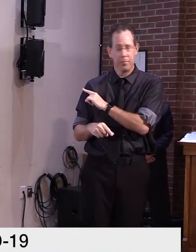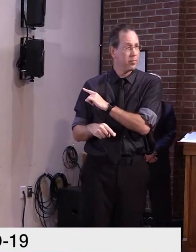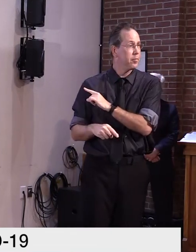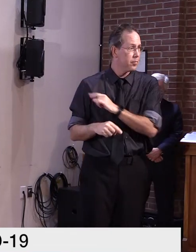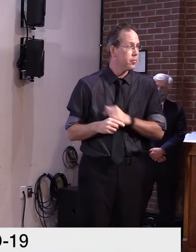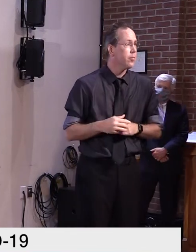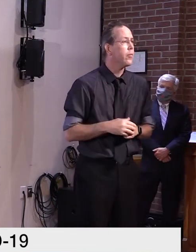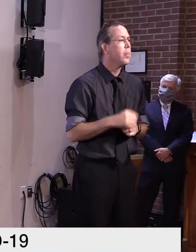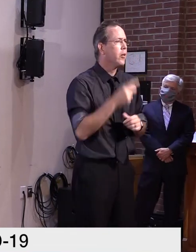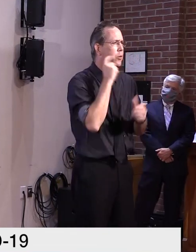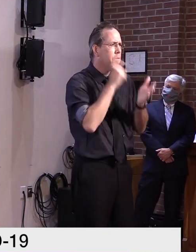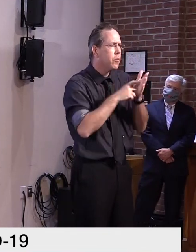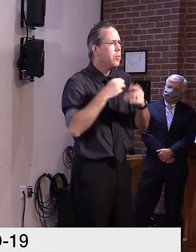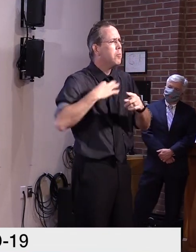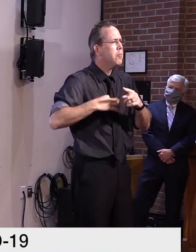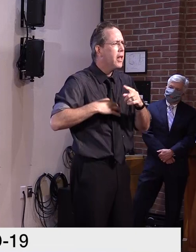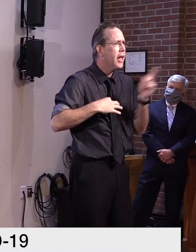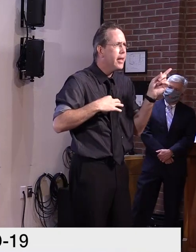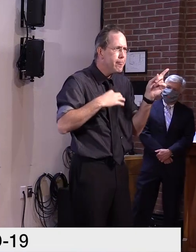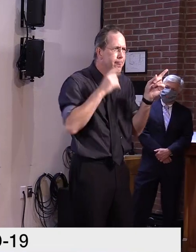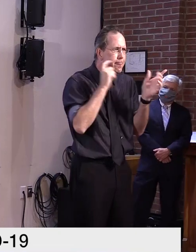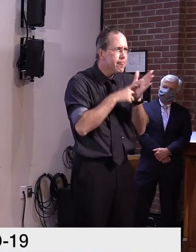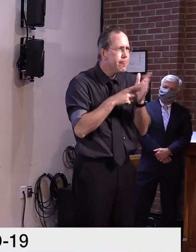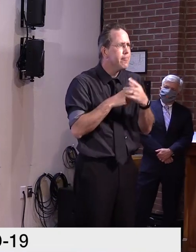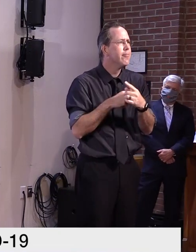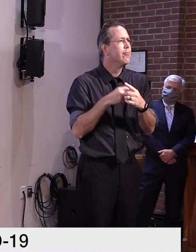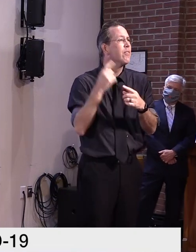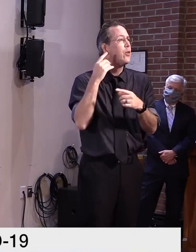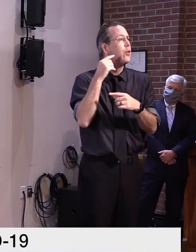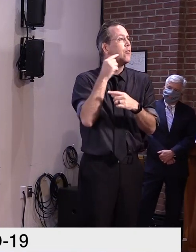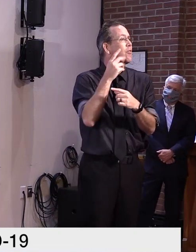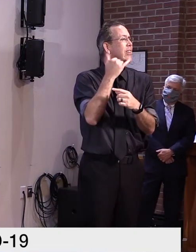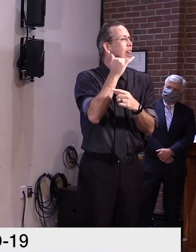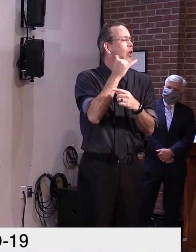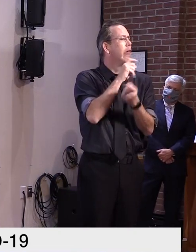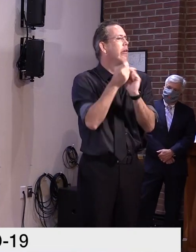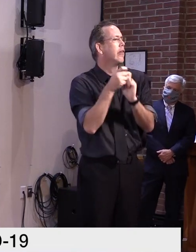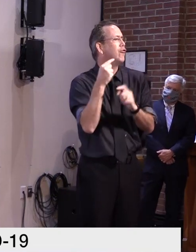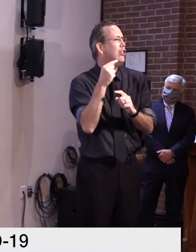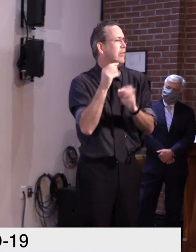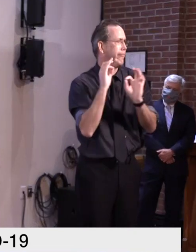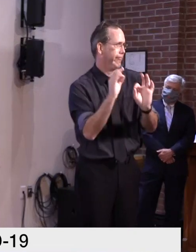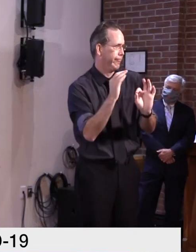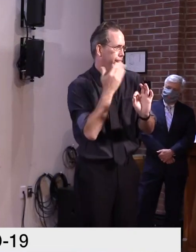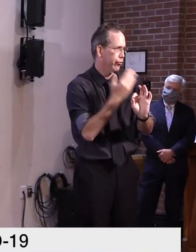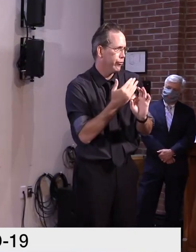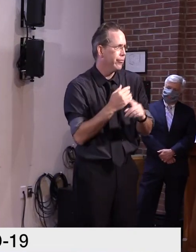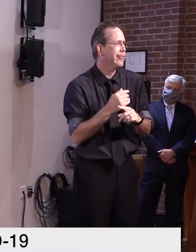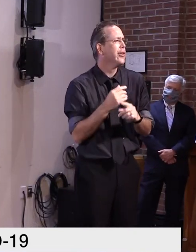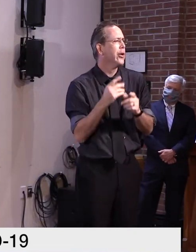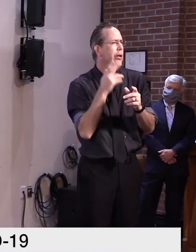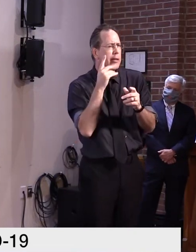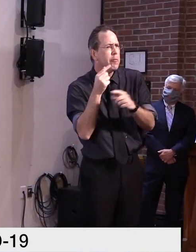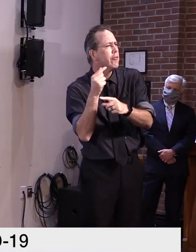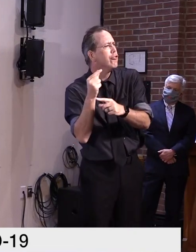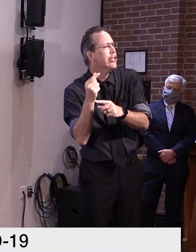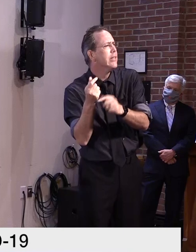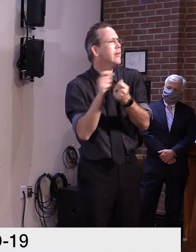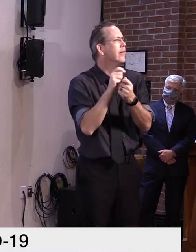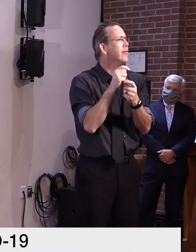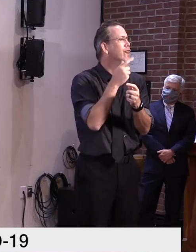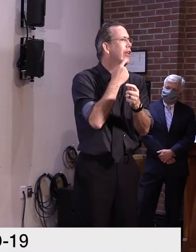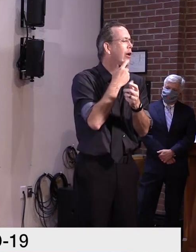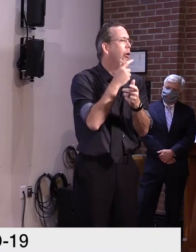the Cape turned back to green, and other parts of New York kind of swapped back and forth from green to yellow. But generally,